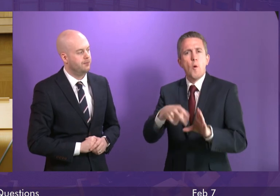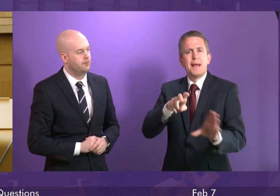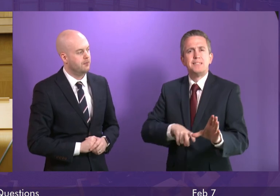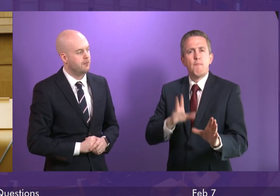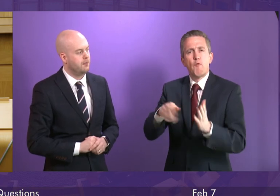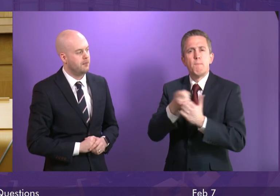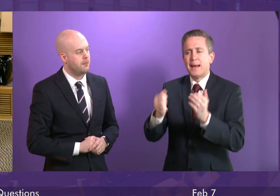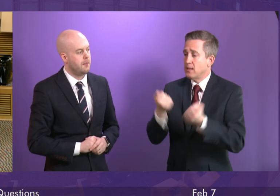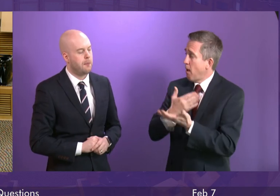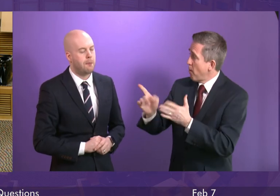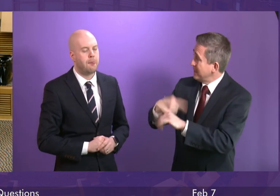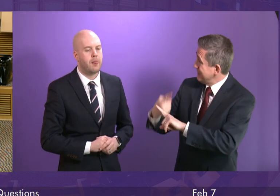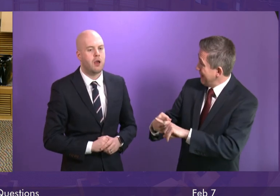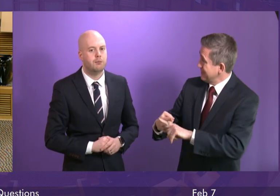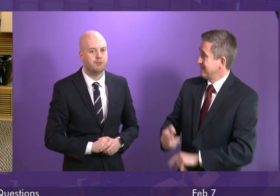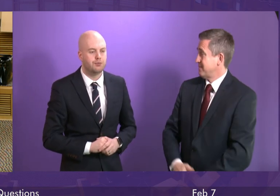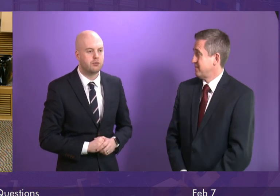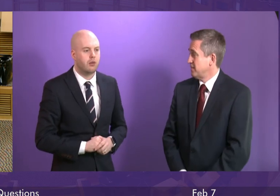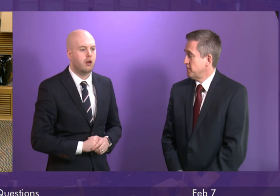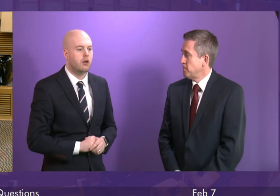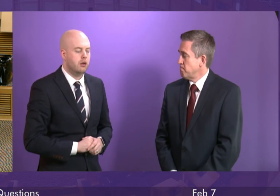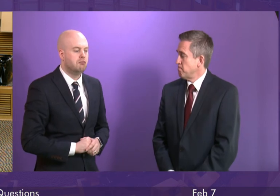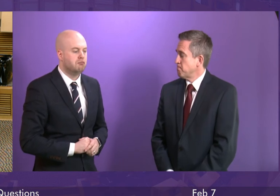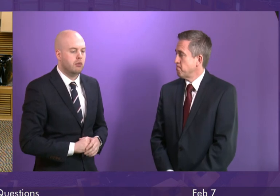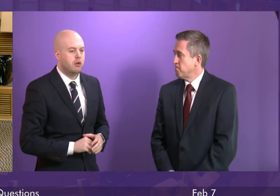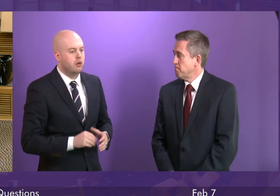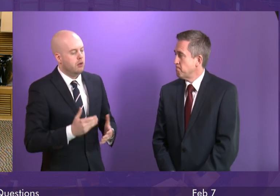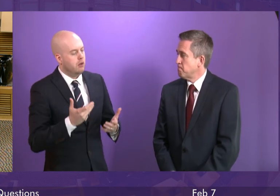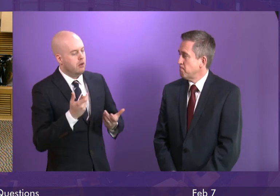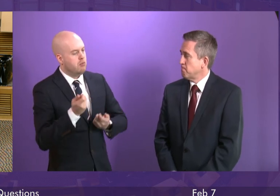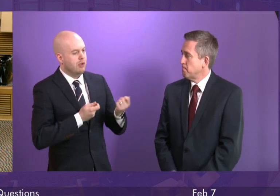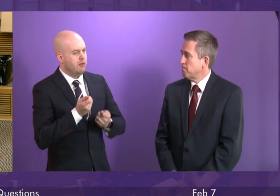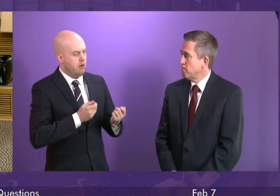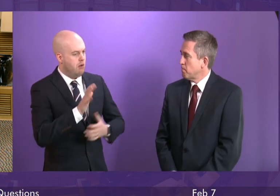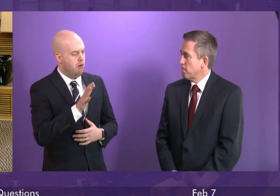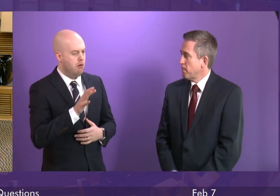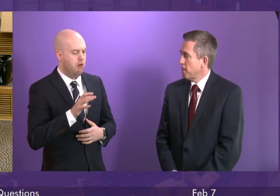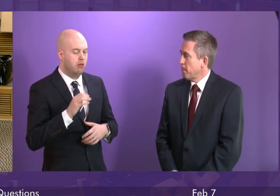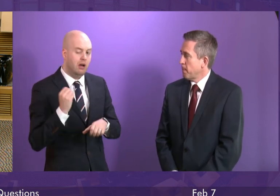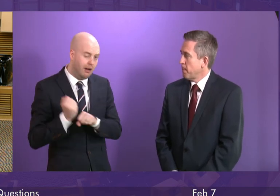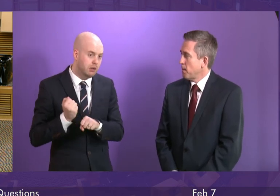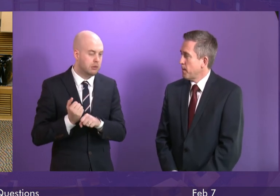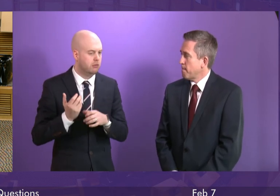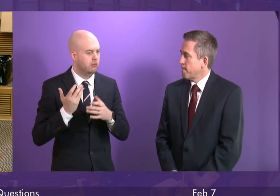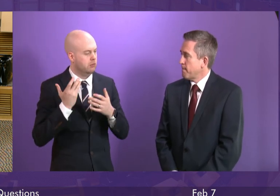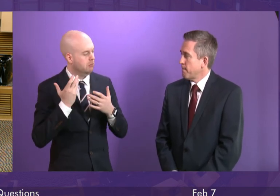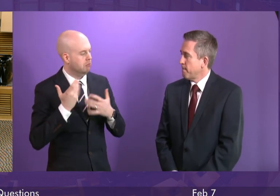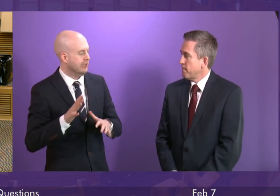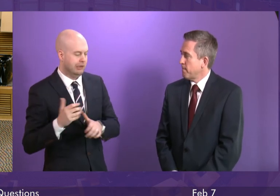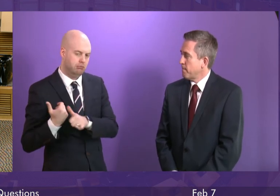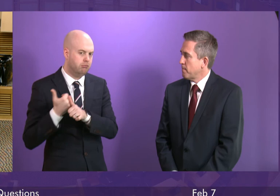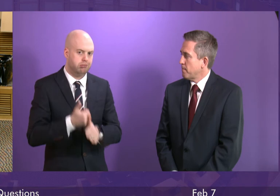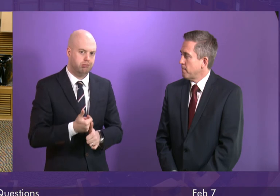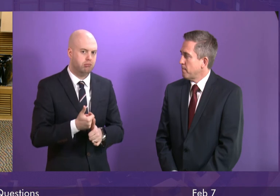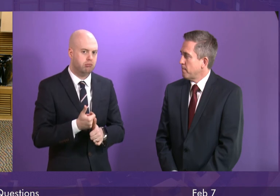Deputy First Minister President and Officer the Government has expressed support for a willingness to develop